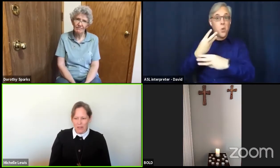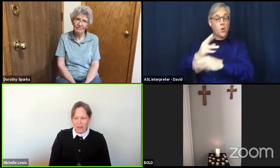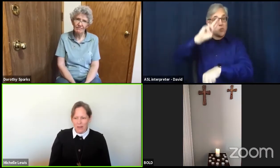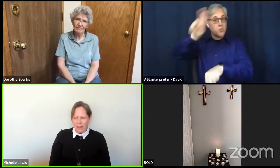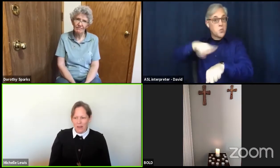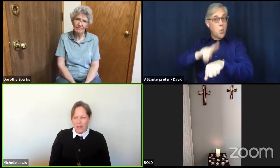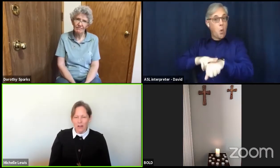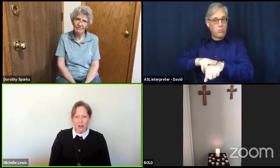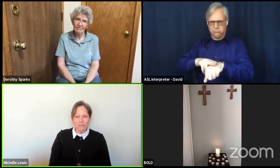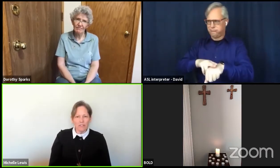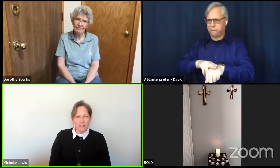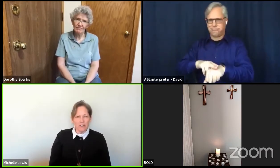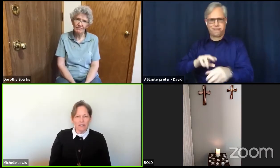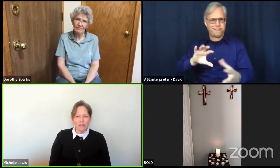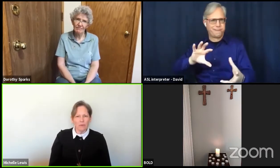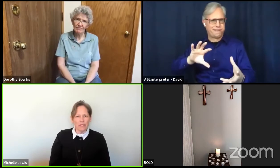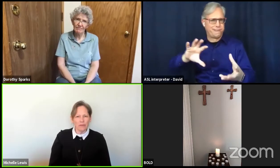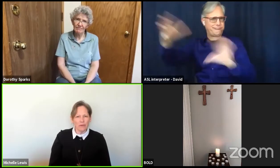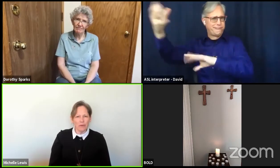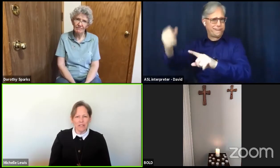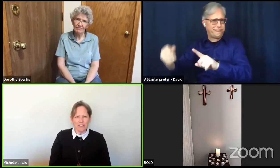And often, we don't know what to do.